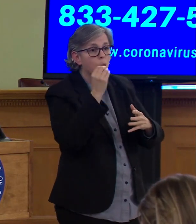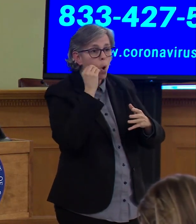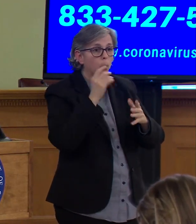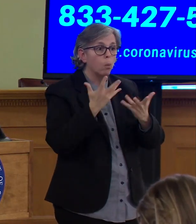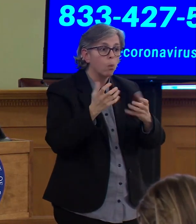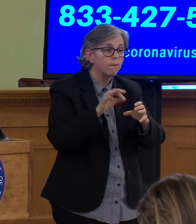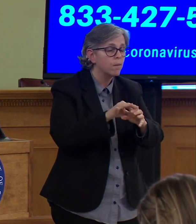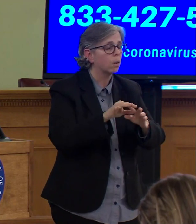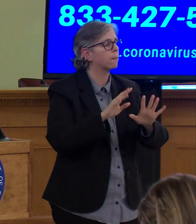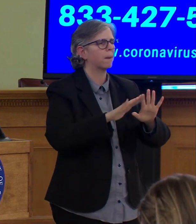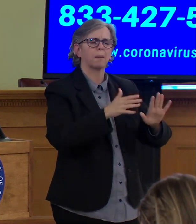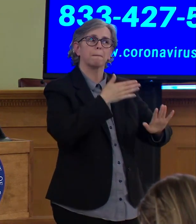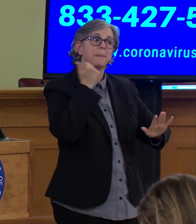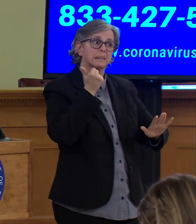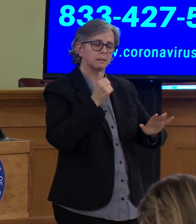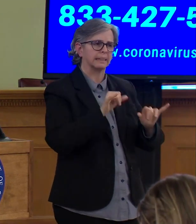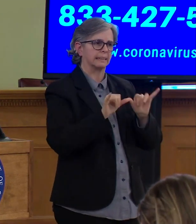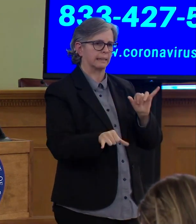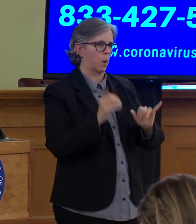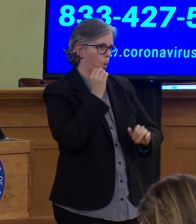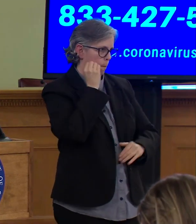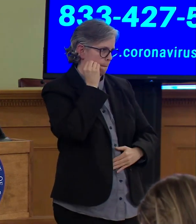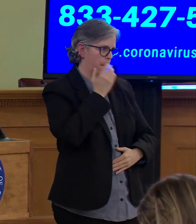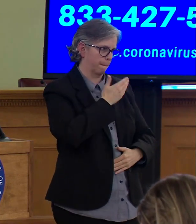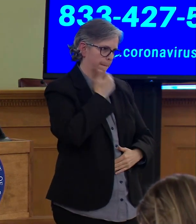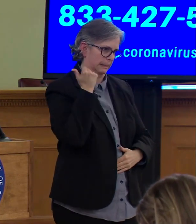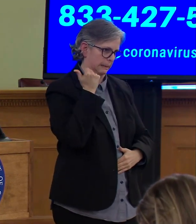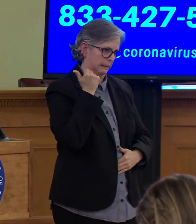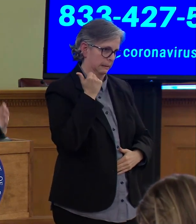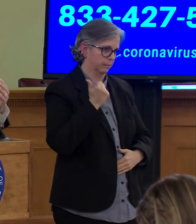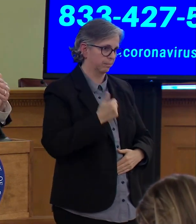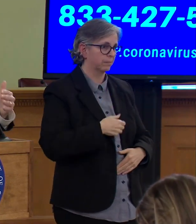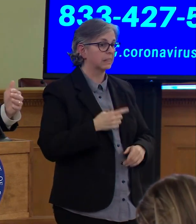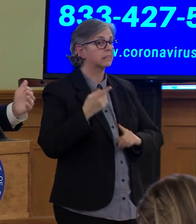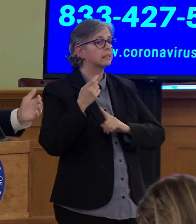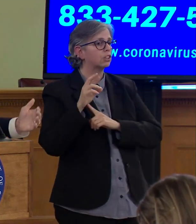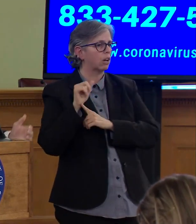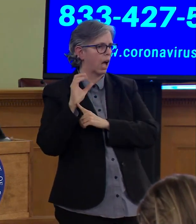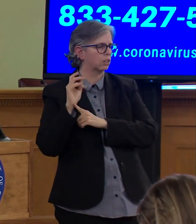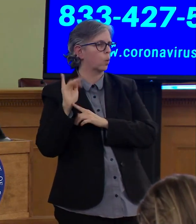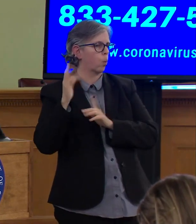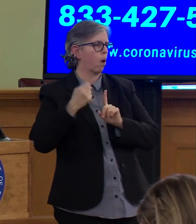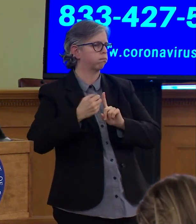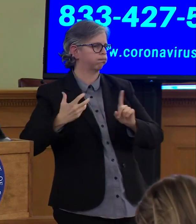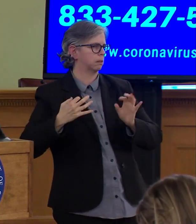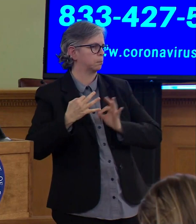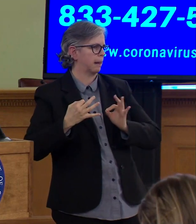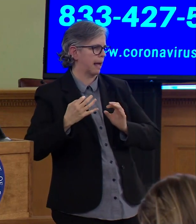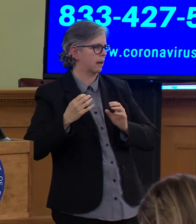Dr. Ackman will talk today about that. So it is people 65 older,